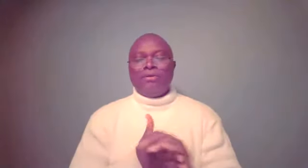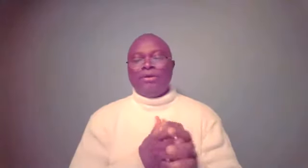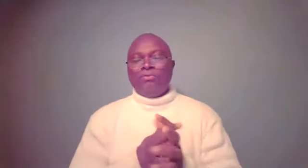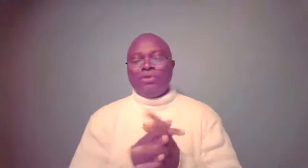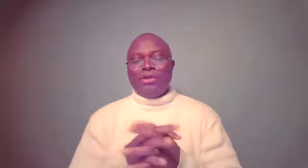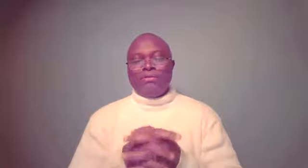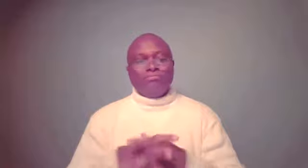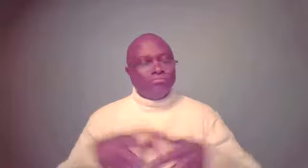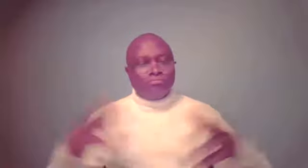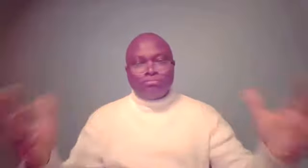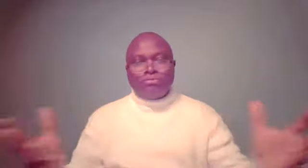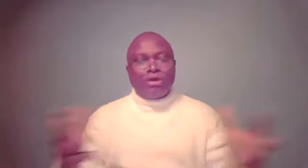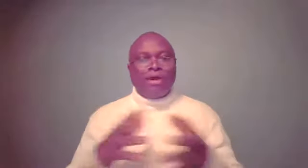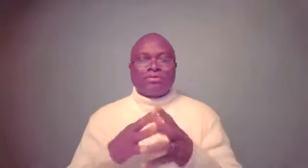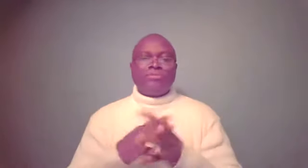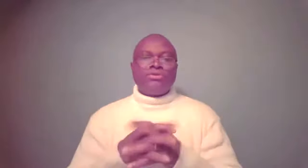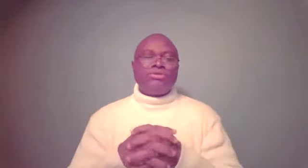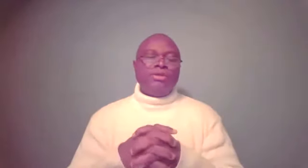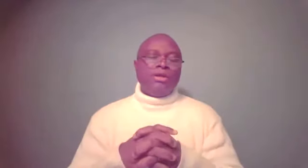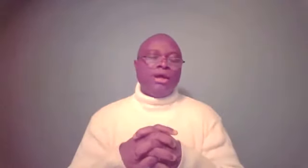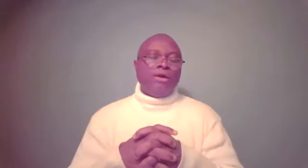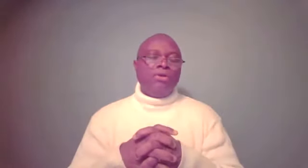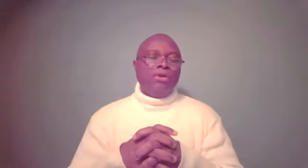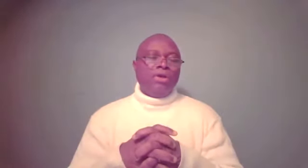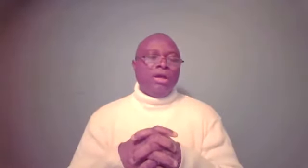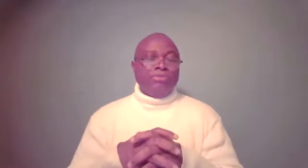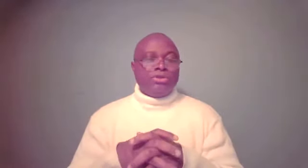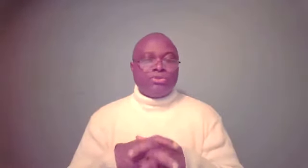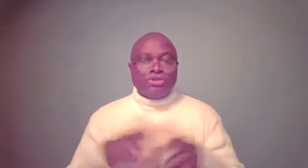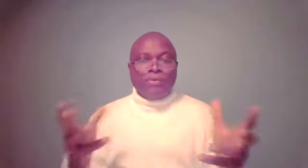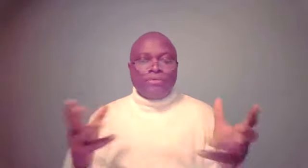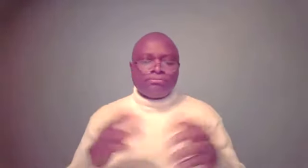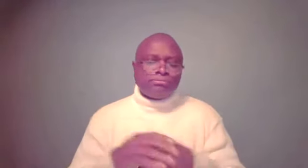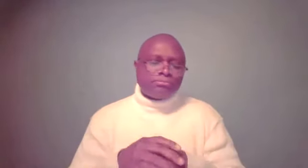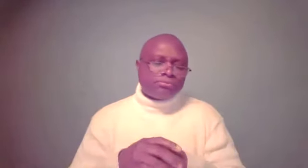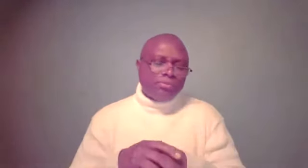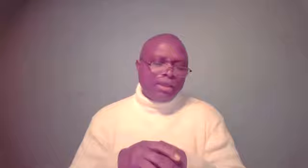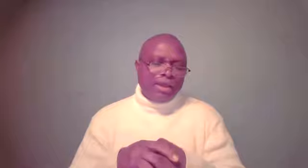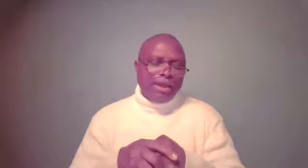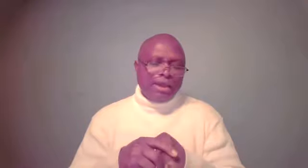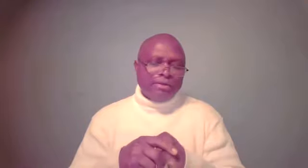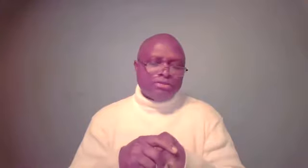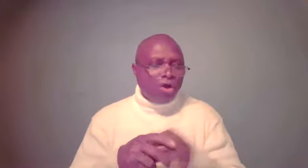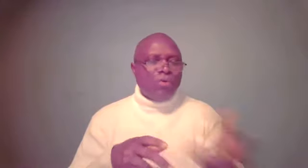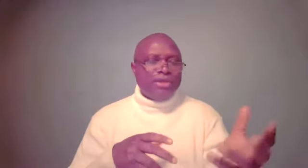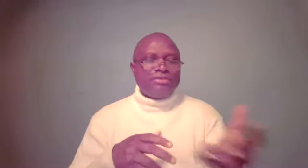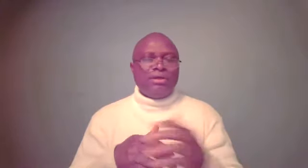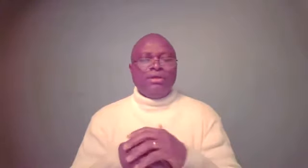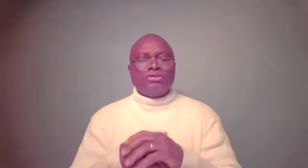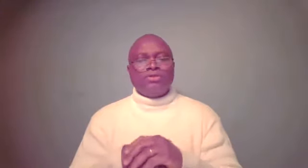we talk about scriptures and how our ministry is going. And it's always a source